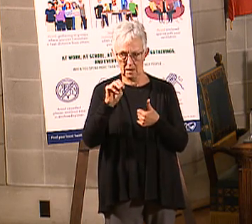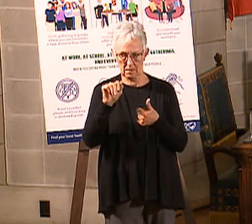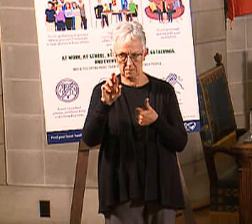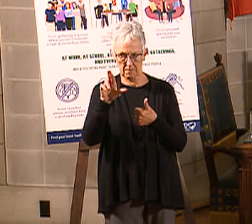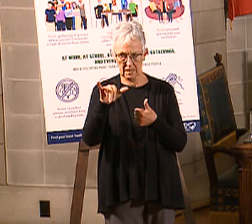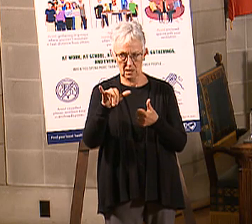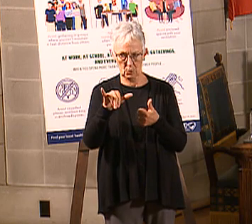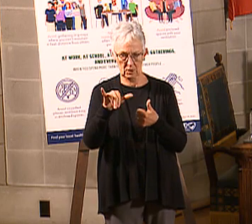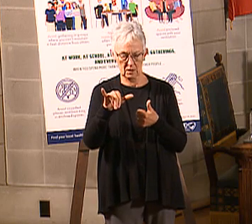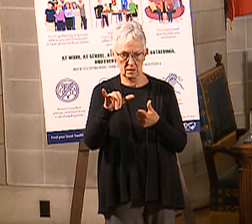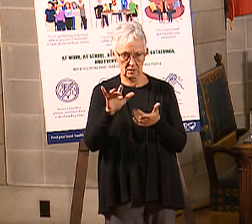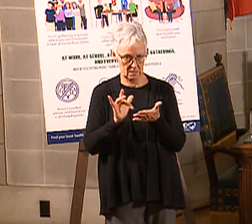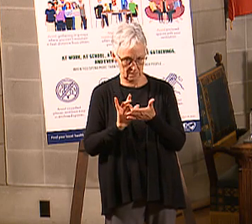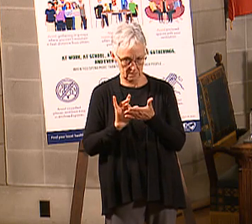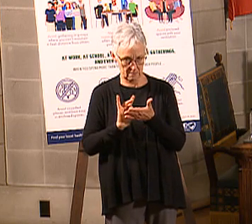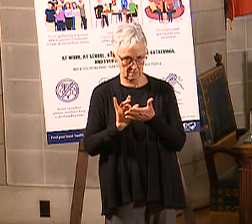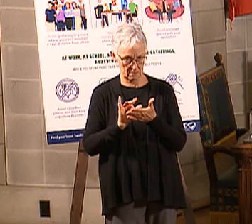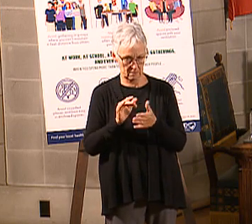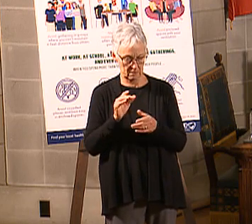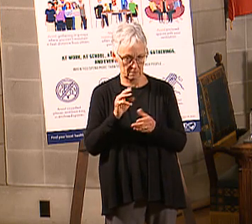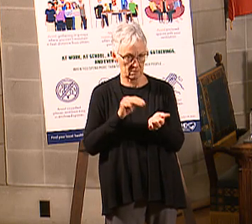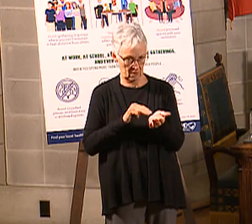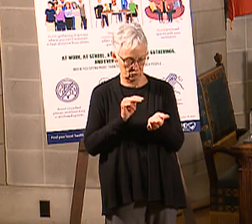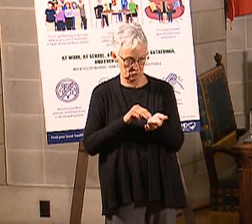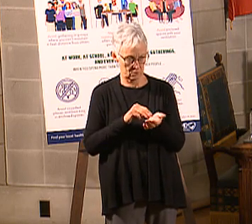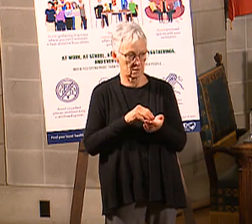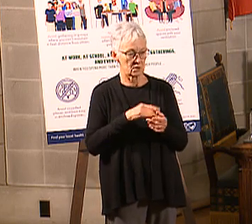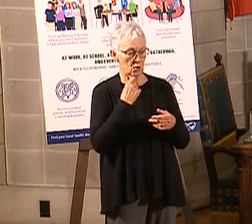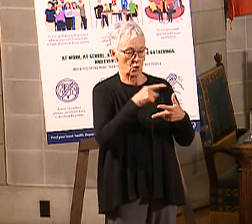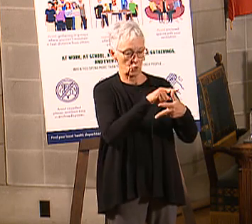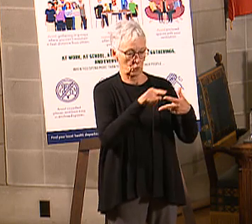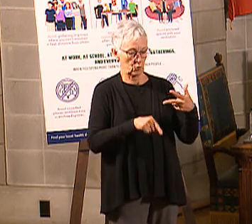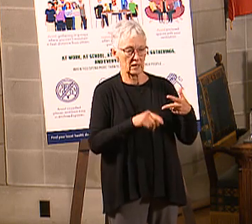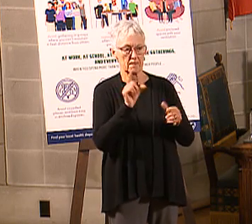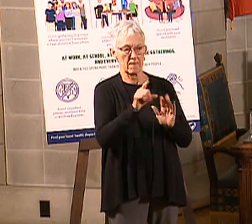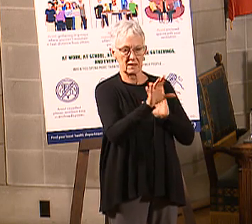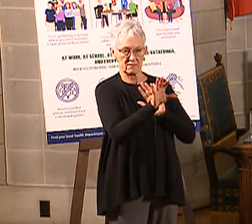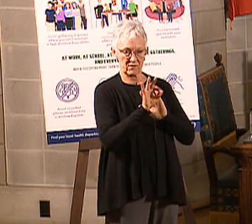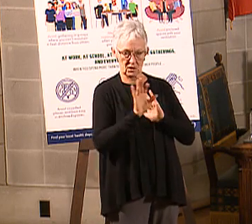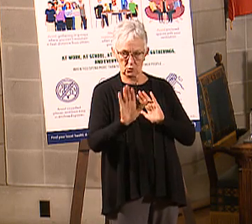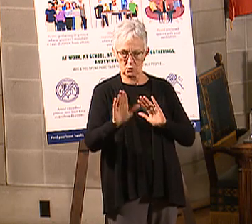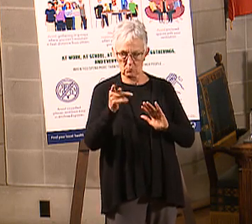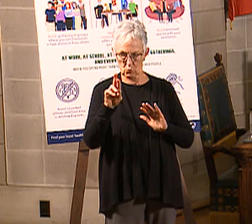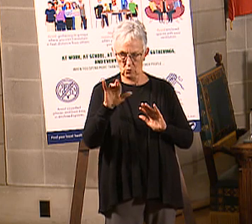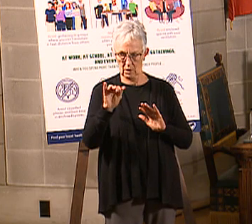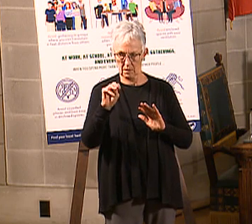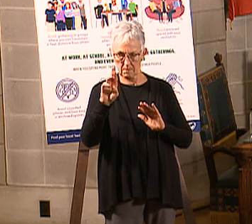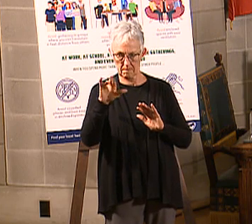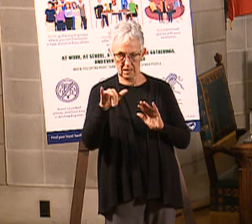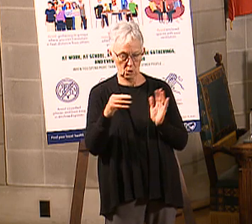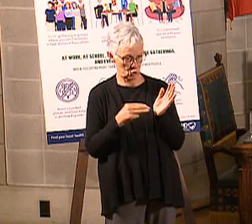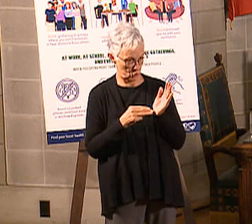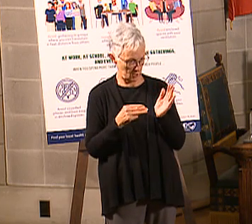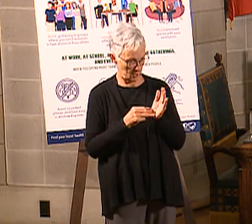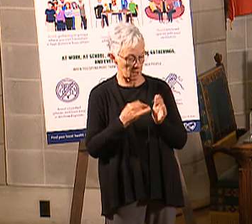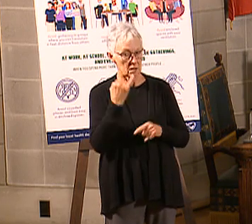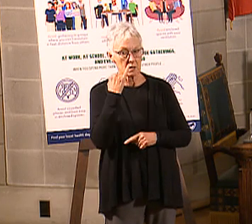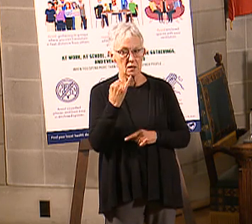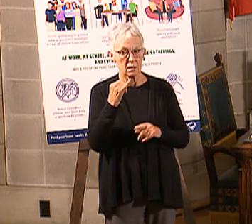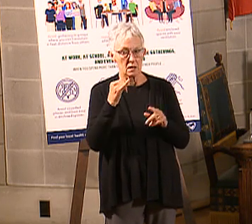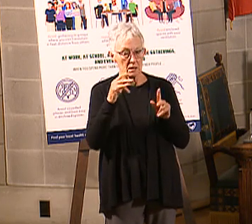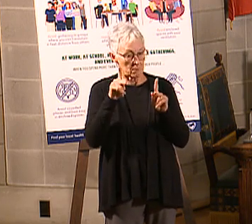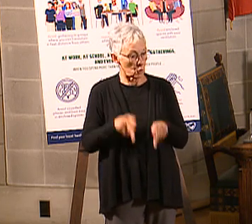So there are three items to the wellness. There's first picking a primary care provider. And frankly, on that one, if an individual